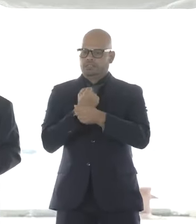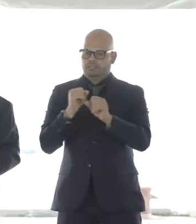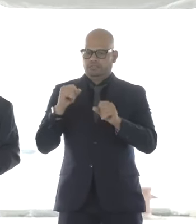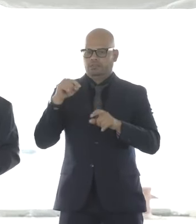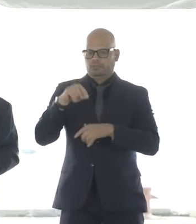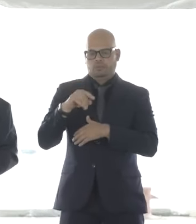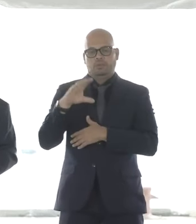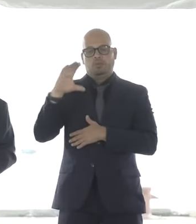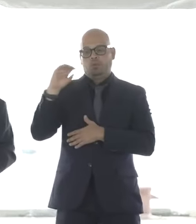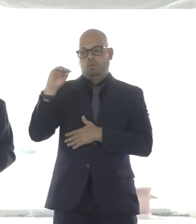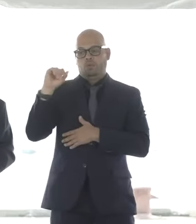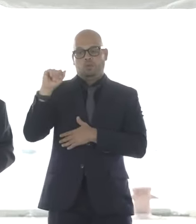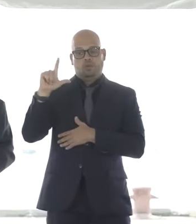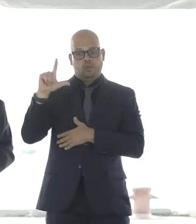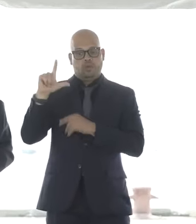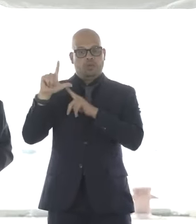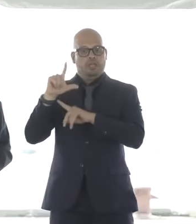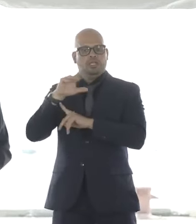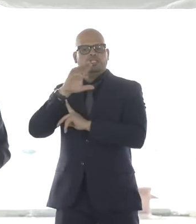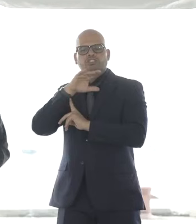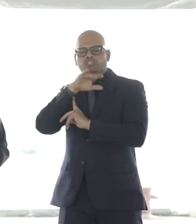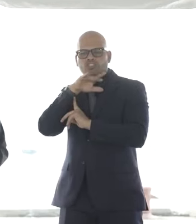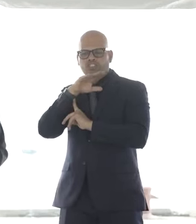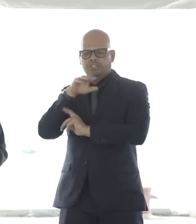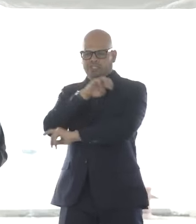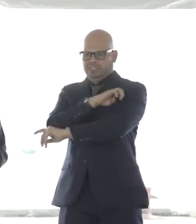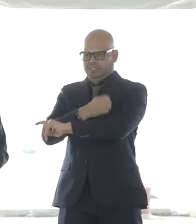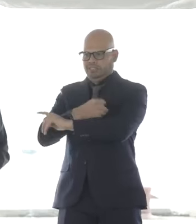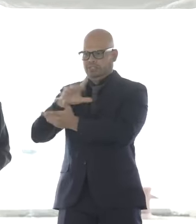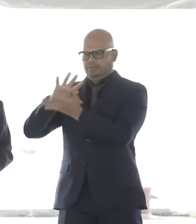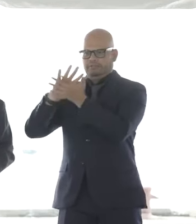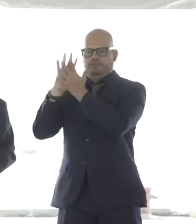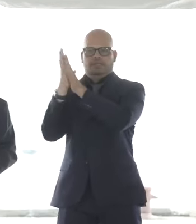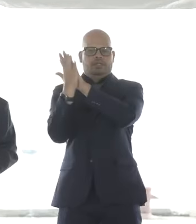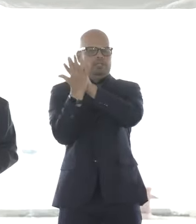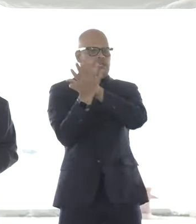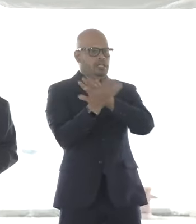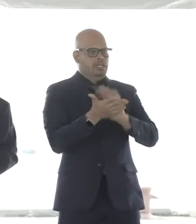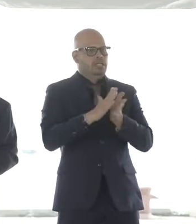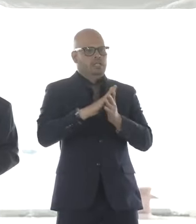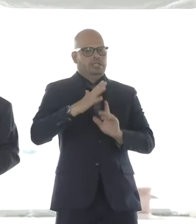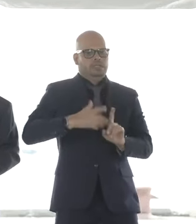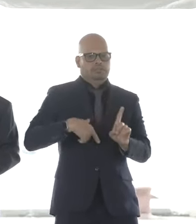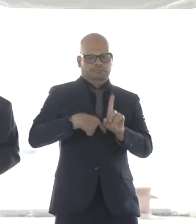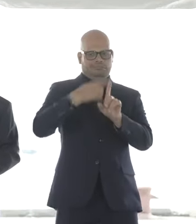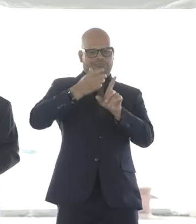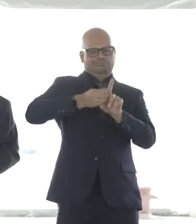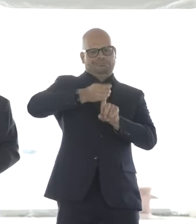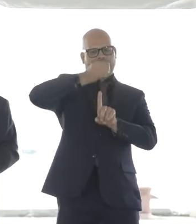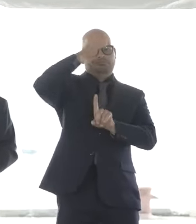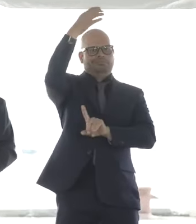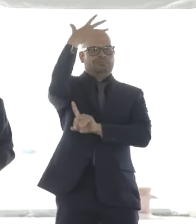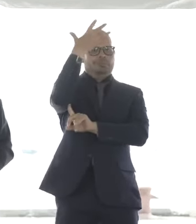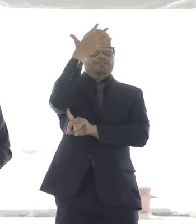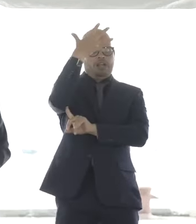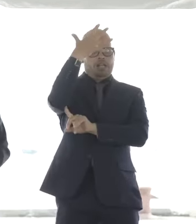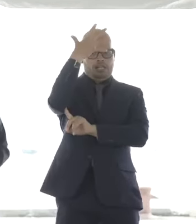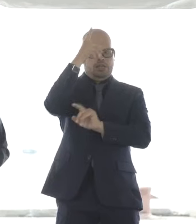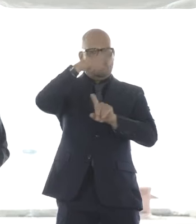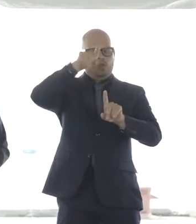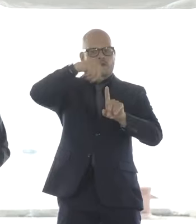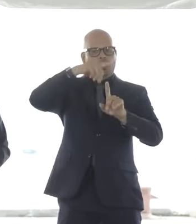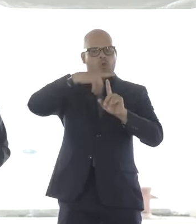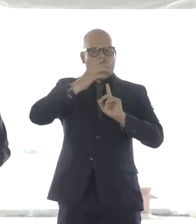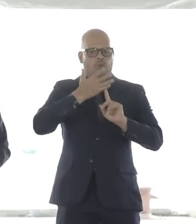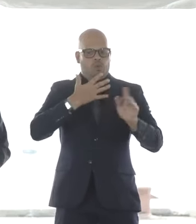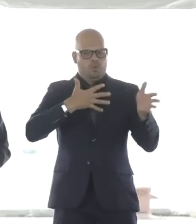energy future that our community, our commonwealth, our country, and our planet must achieve. A future powered by offshore wind energy,